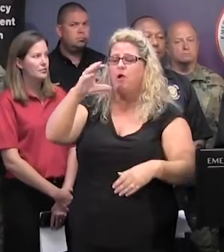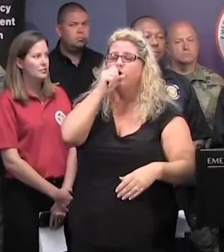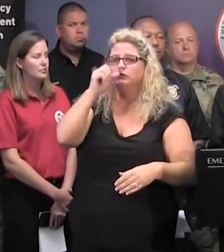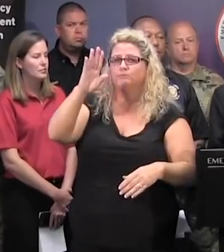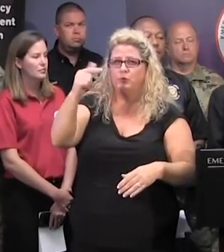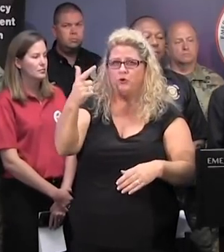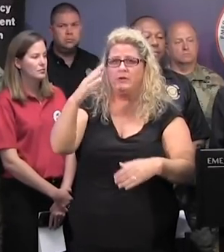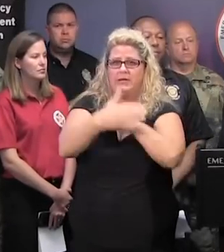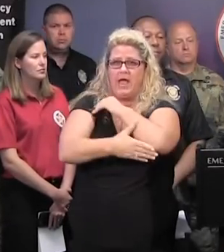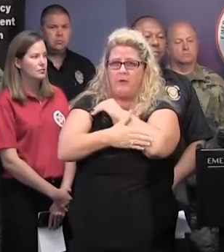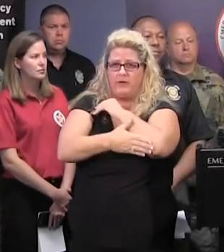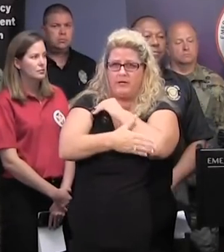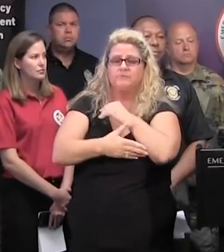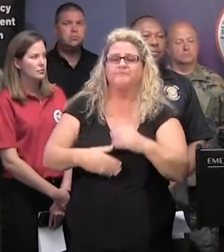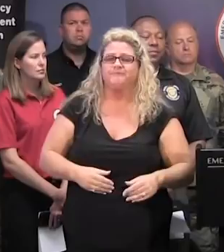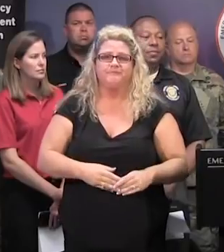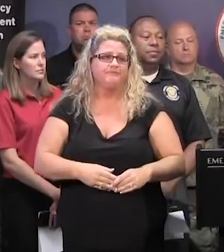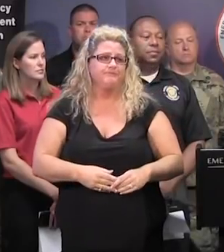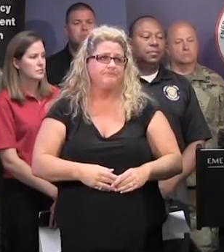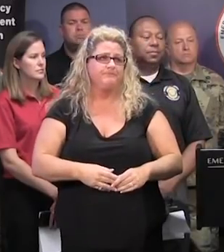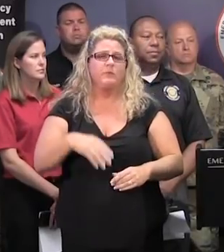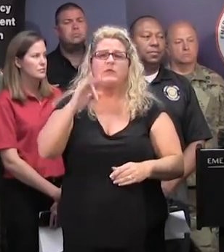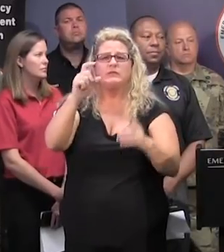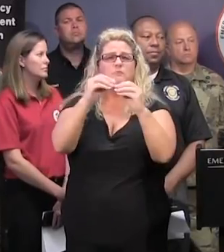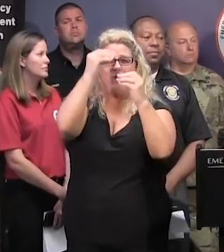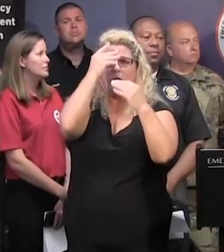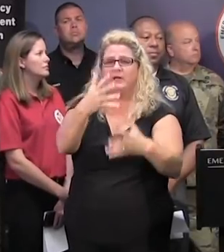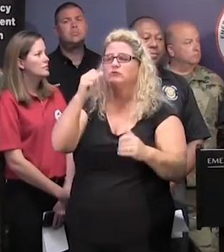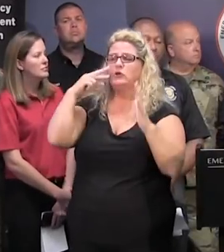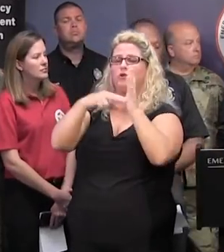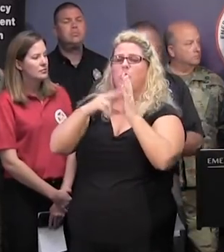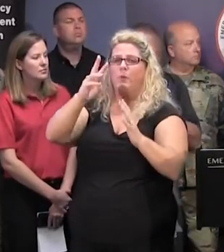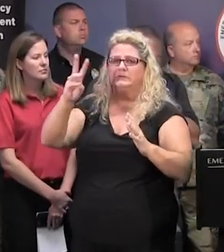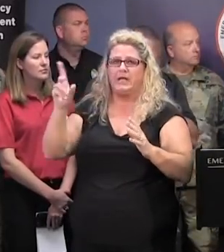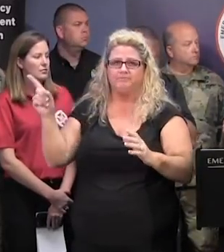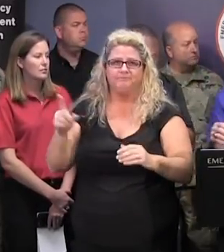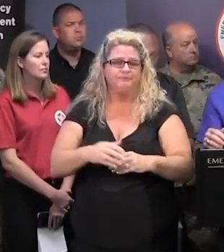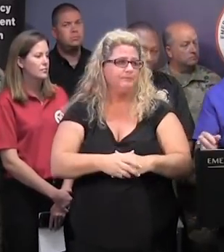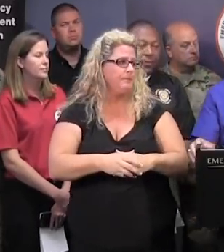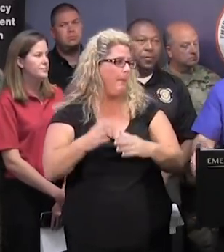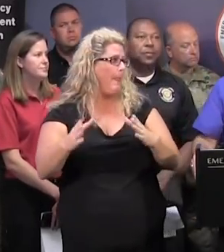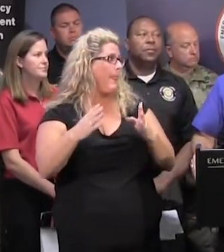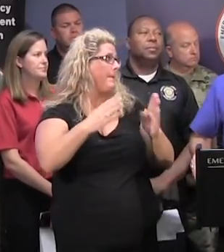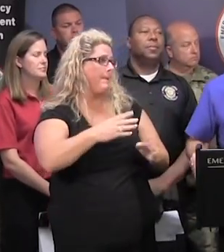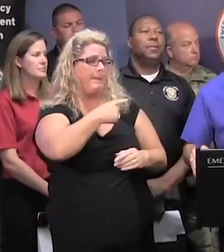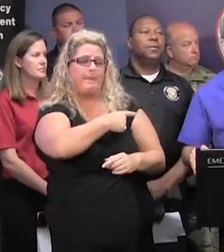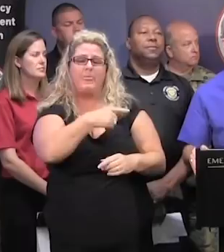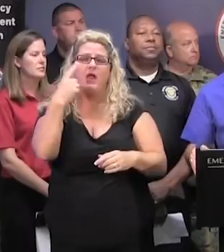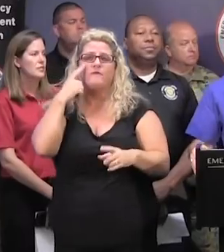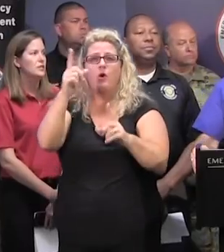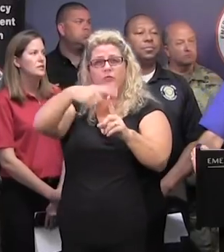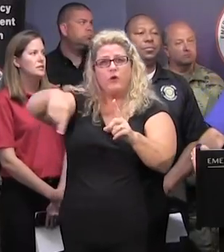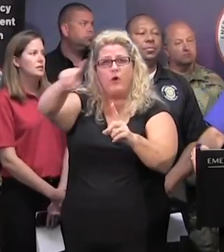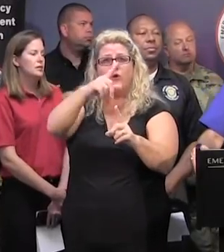And that concludes this update. Thank you. Parks, Recreation, Tourism, Dwayne Parrish. Thank you, Governor. For